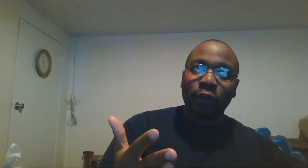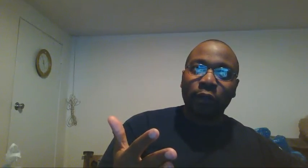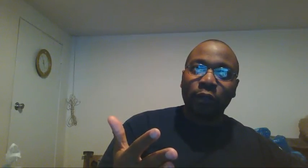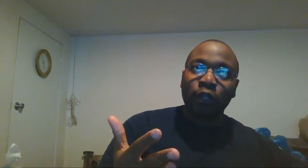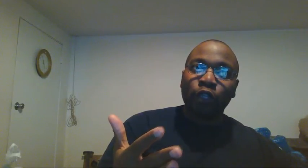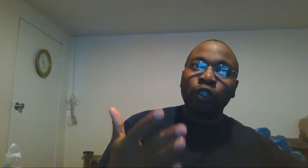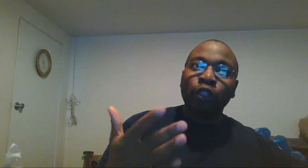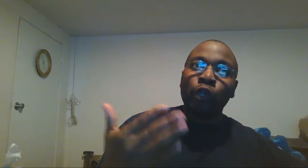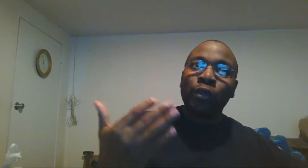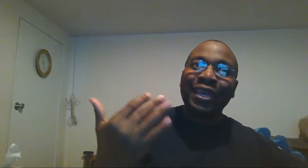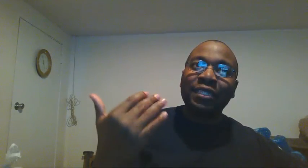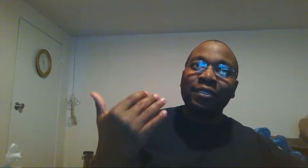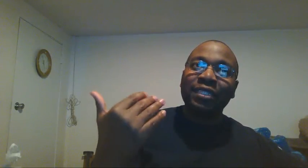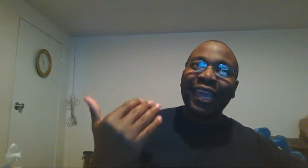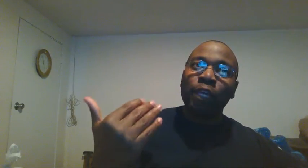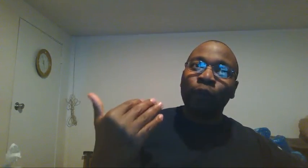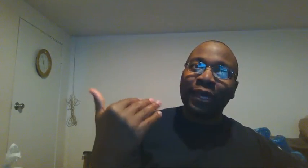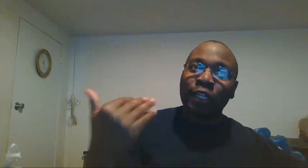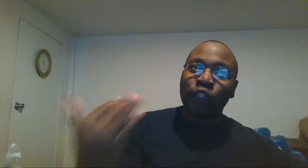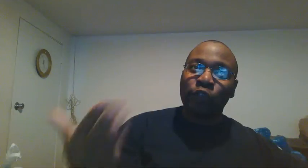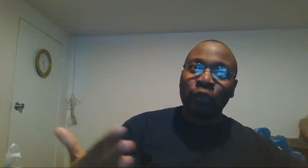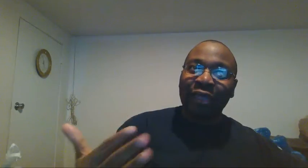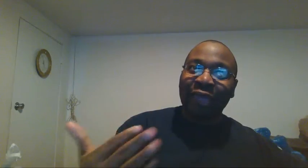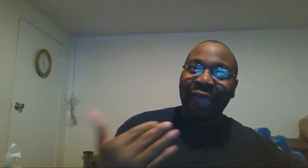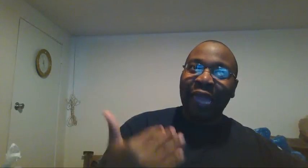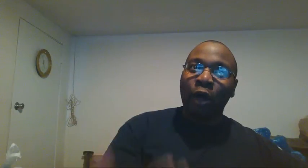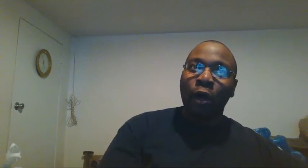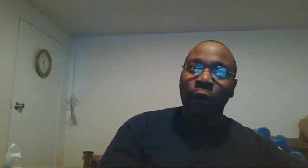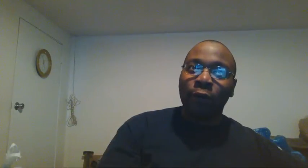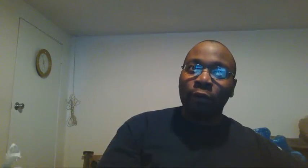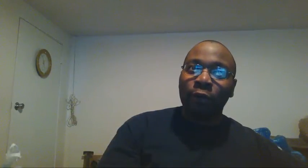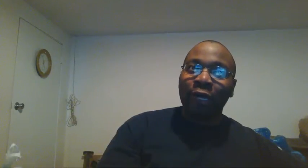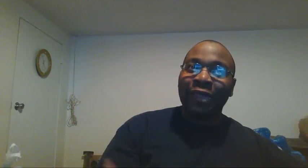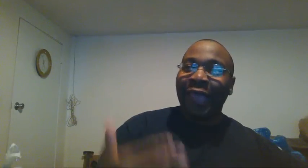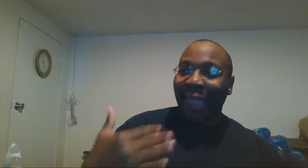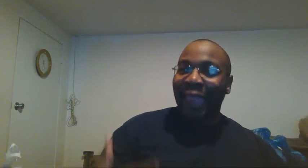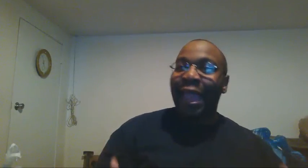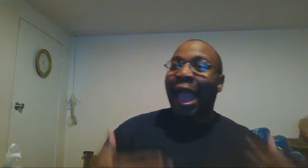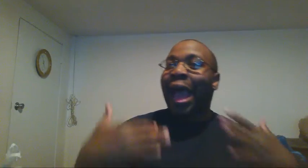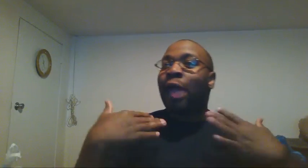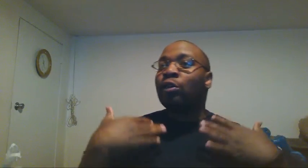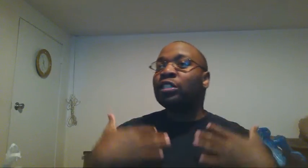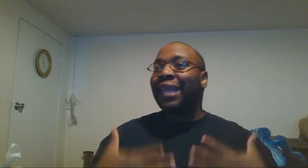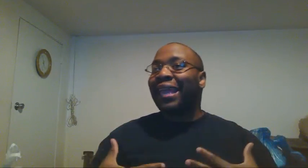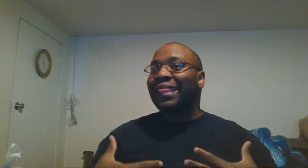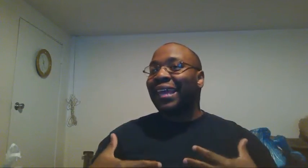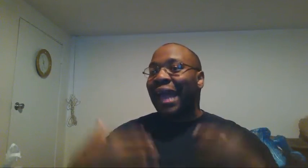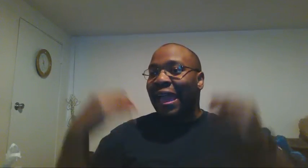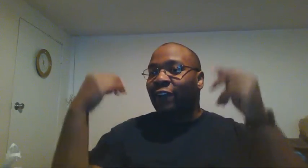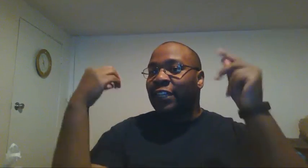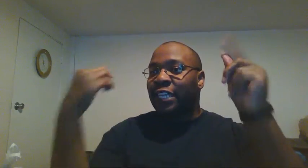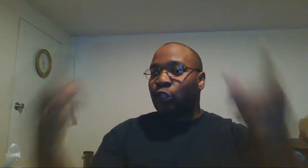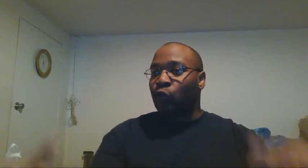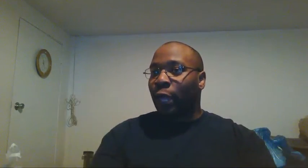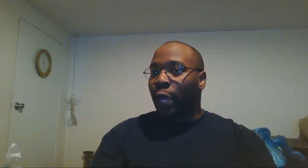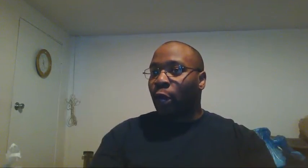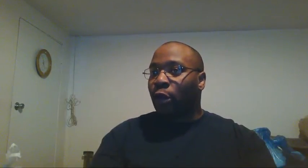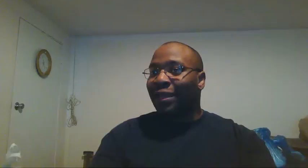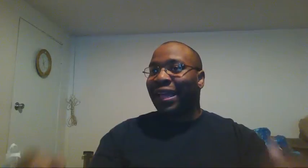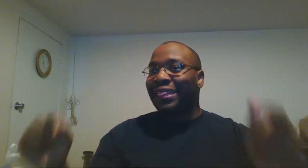so you need to take your issues head on like hey i understand that i have this issue here that